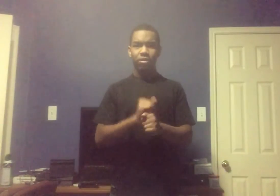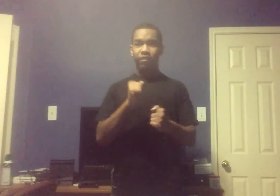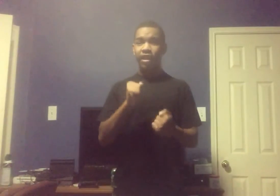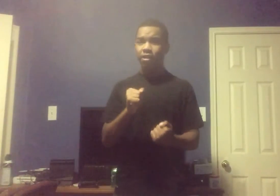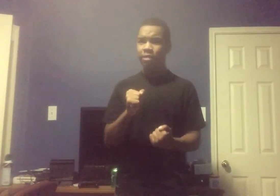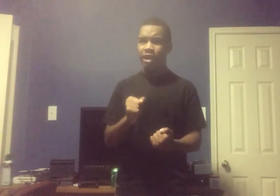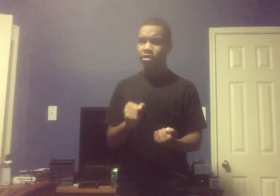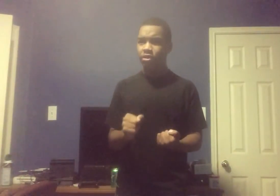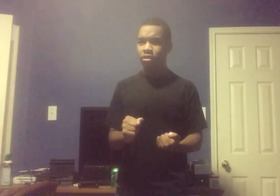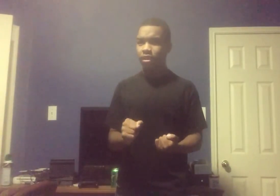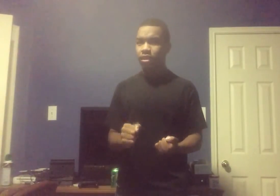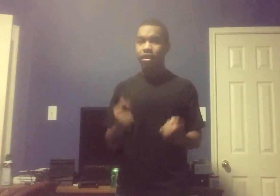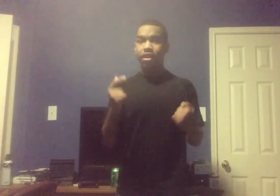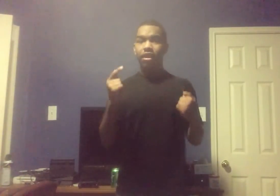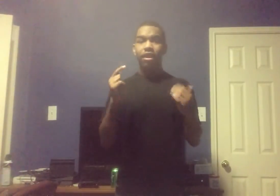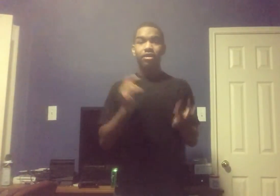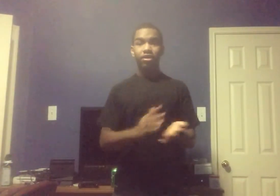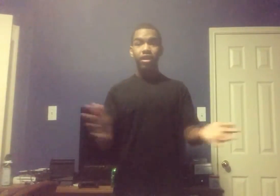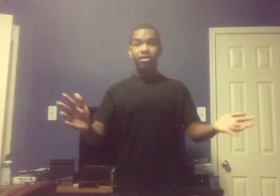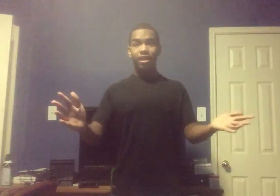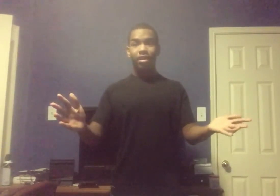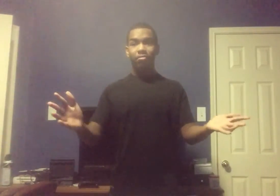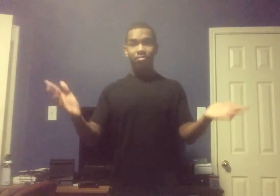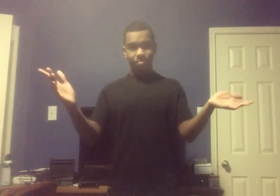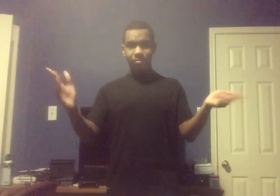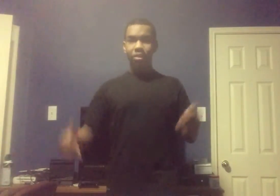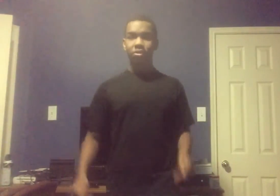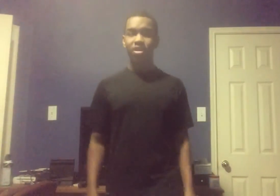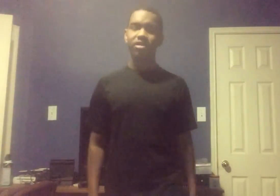The final Battle With Zoda See you next Time Thank you For watching